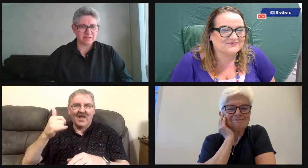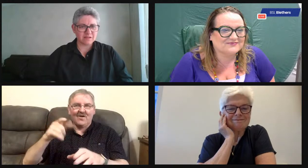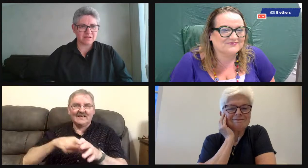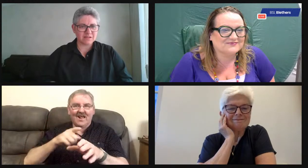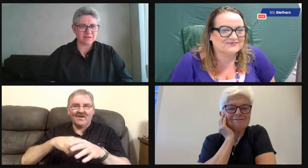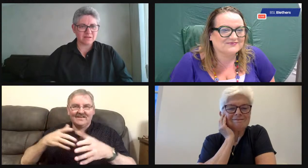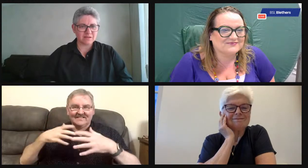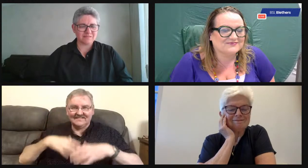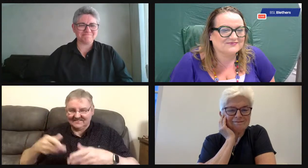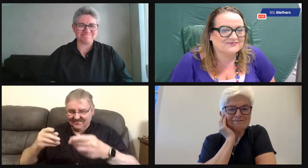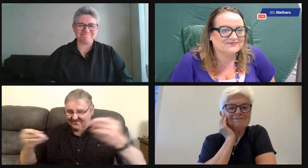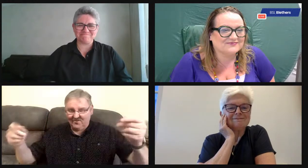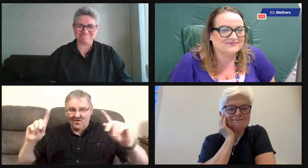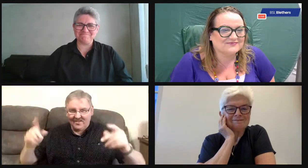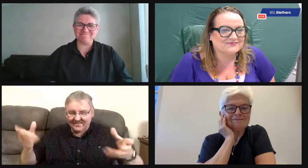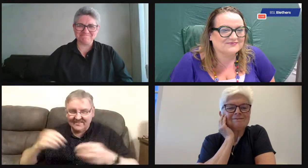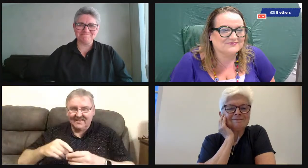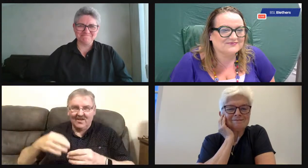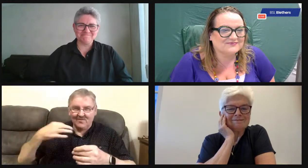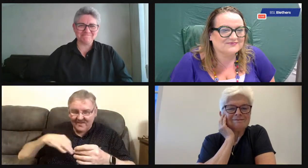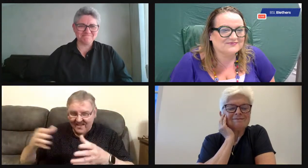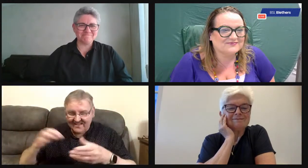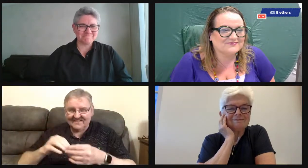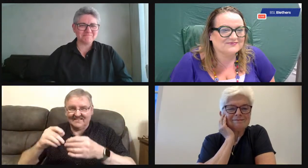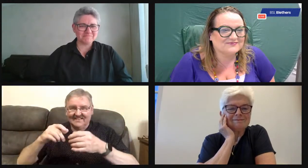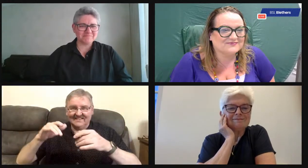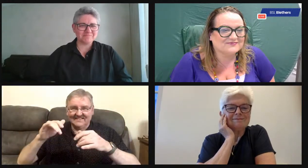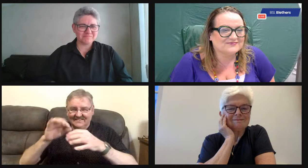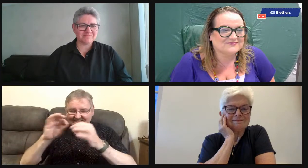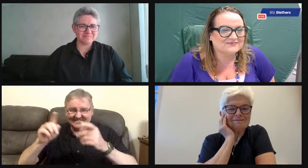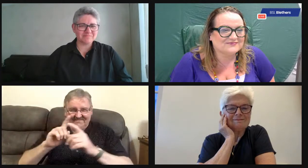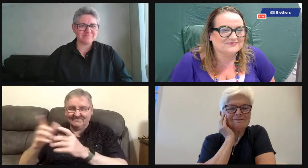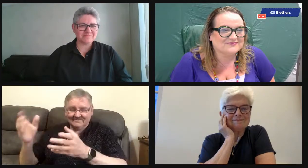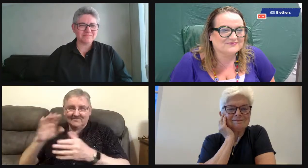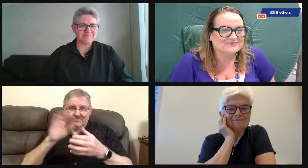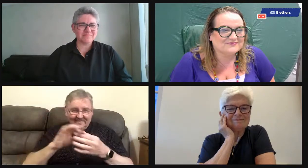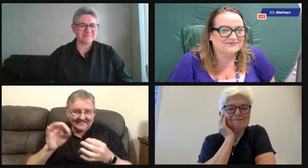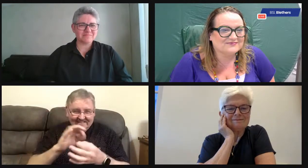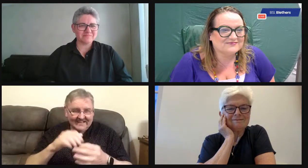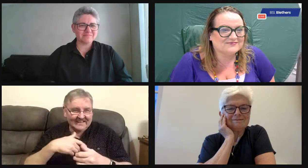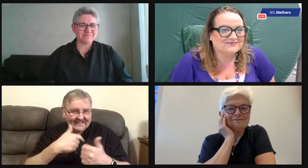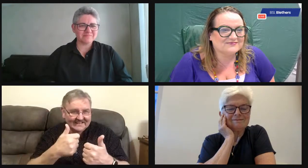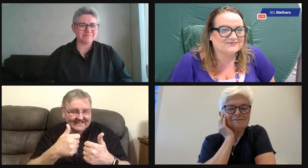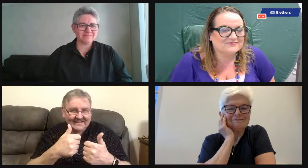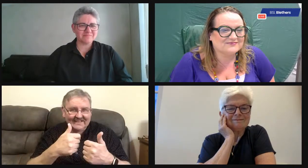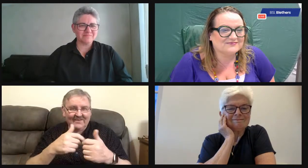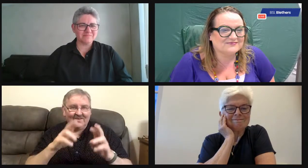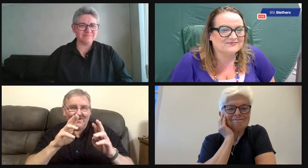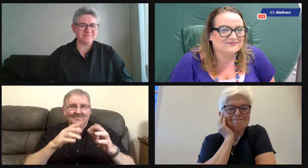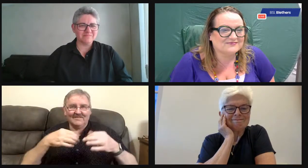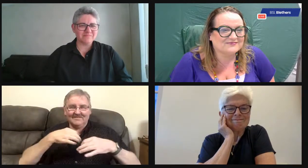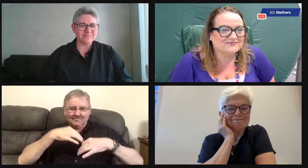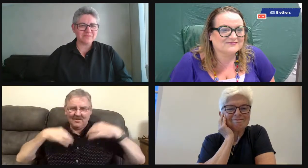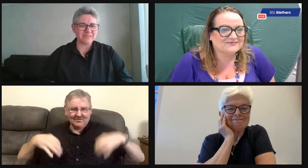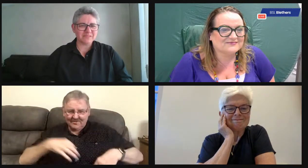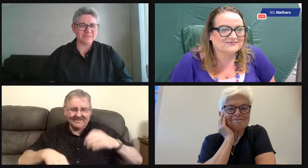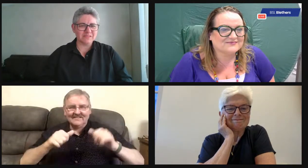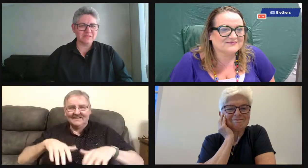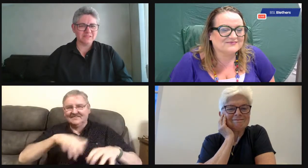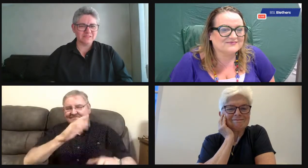some material and it was bright yellow material we were looking for. We got it there, the white stuff and all the trims and made